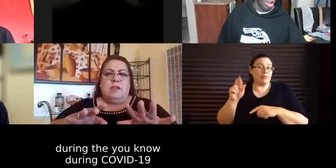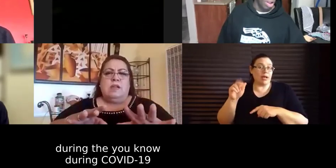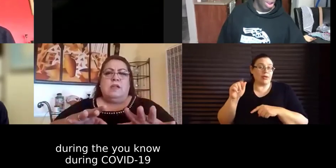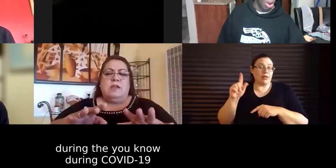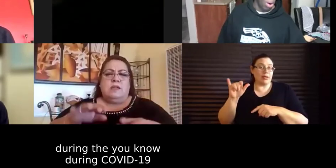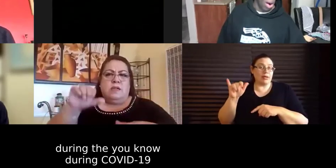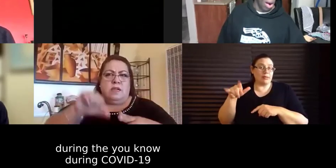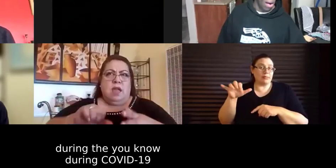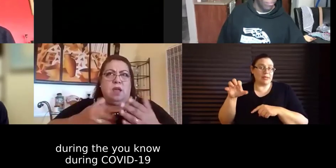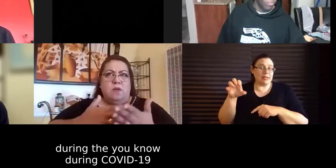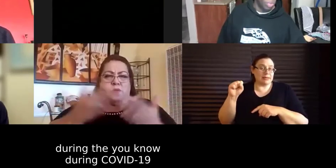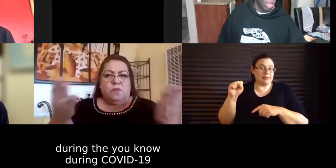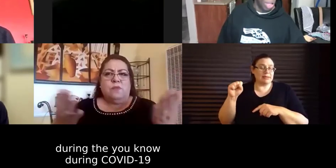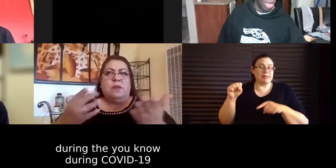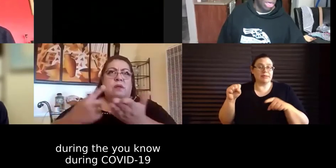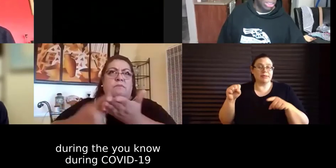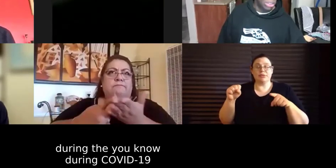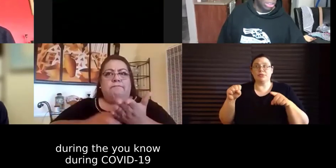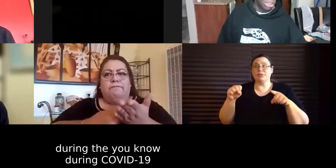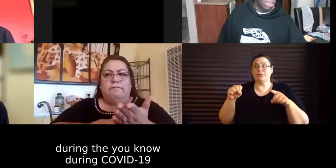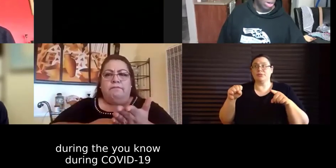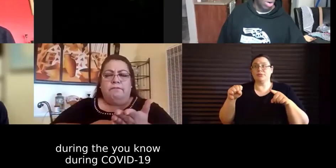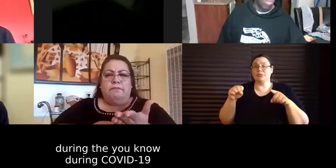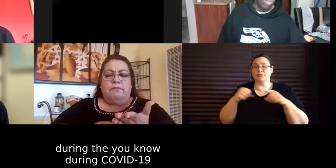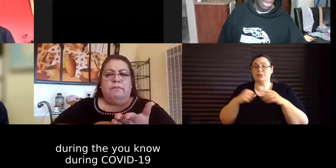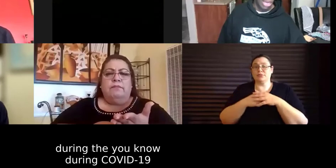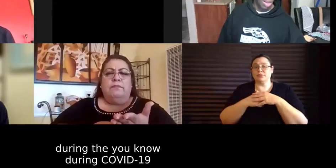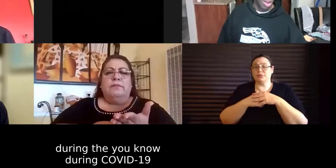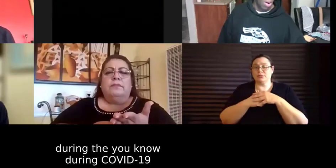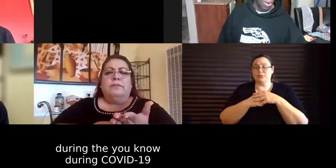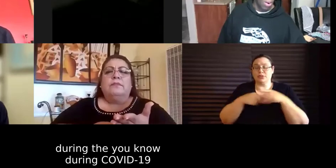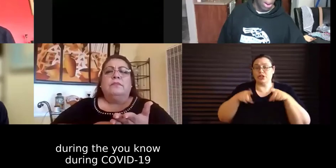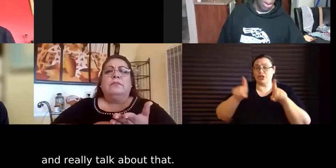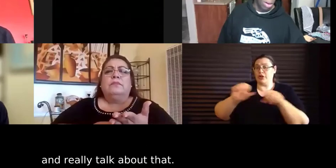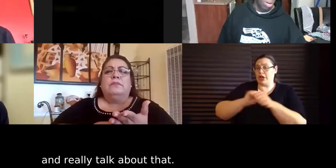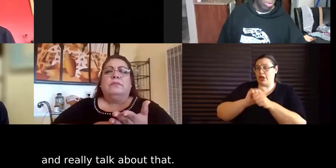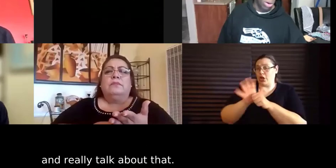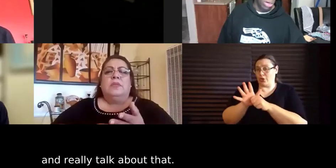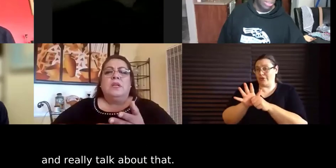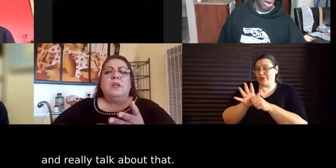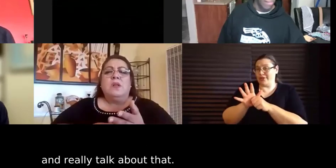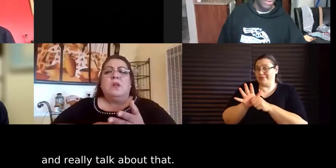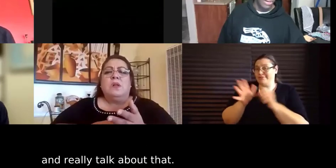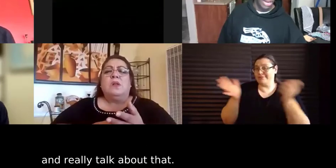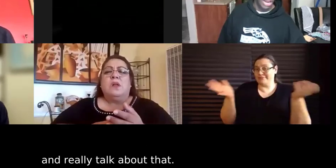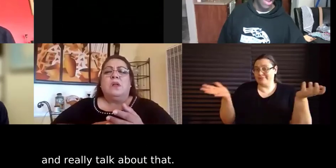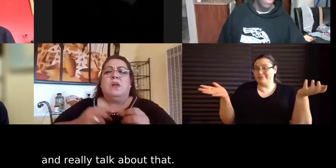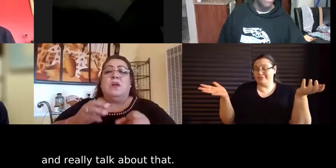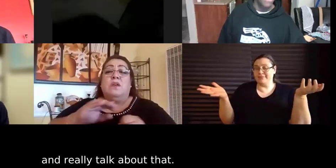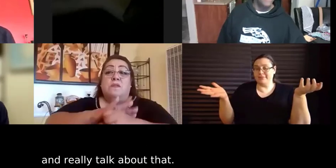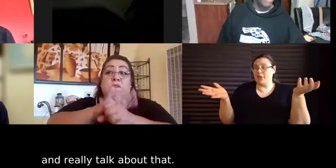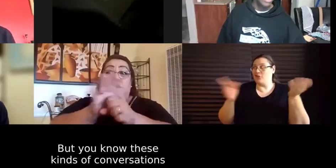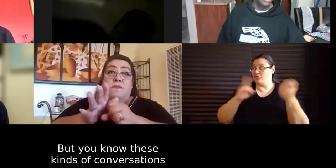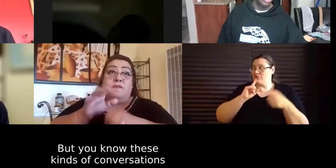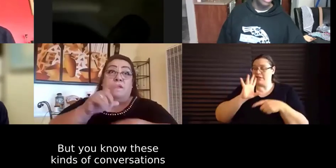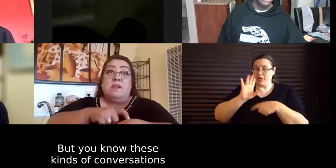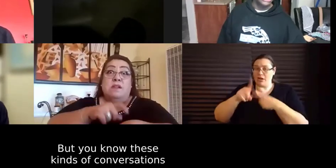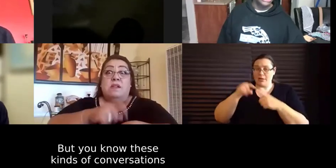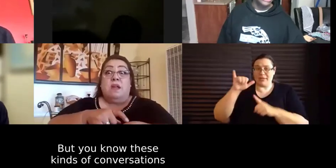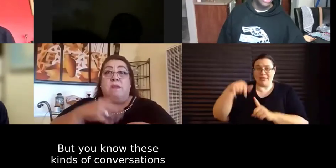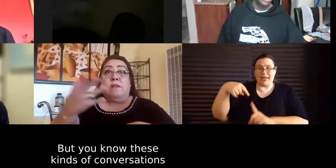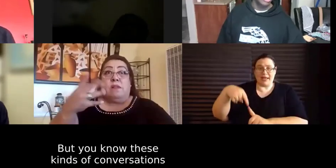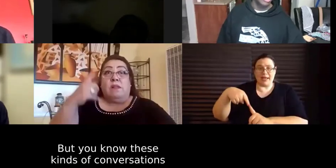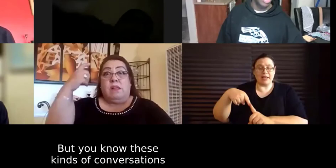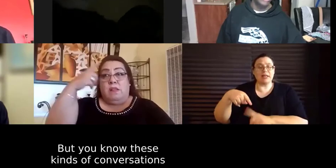you know um during covid you know and really talk about that but you know